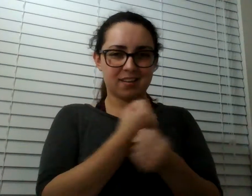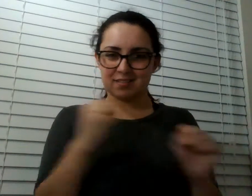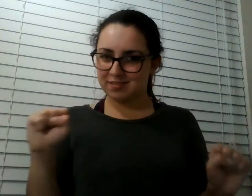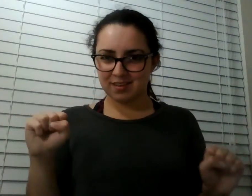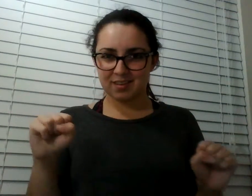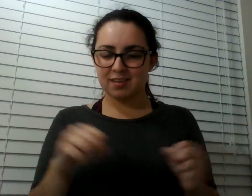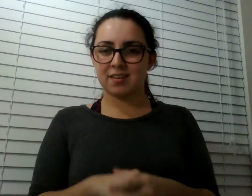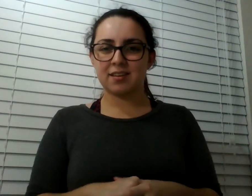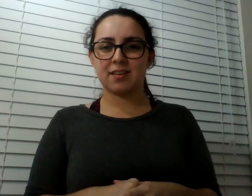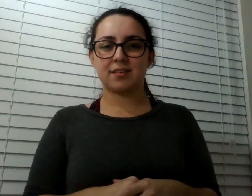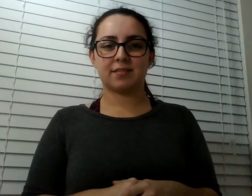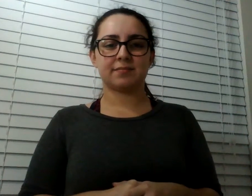wiped clean.